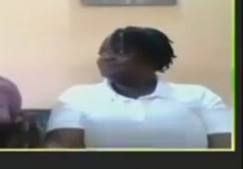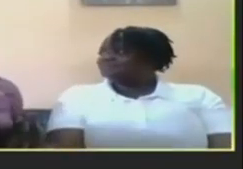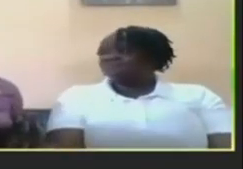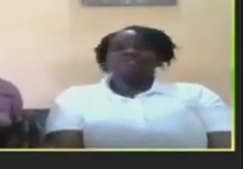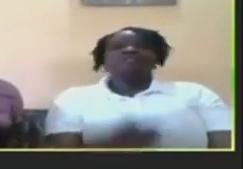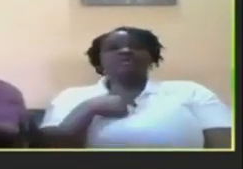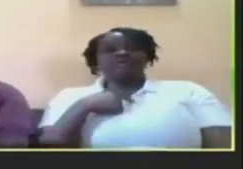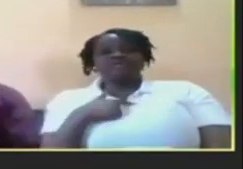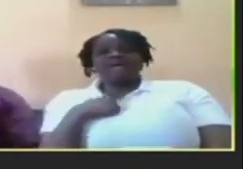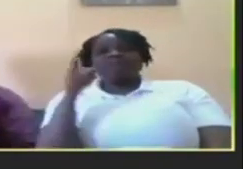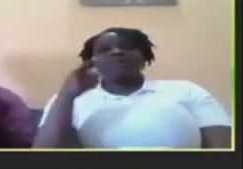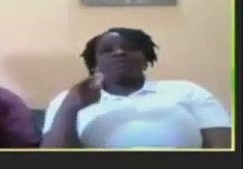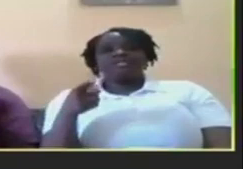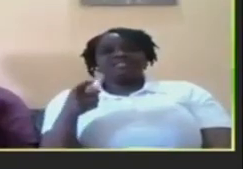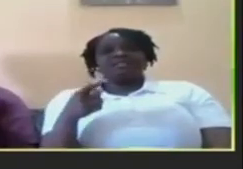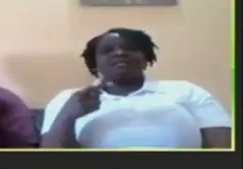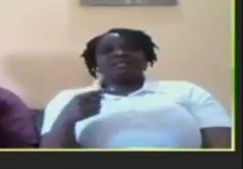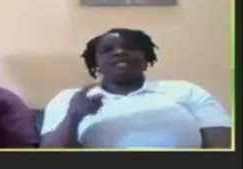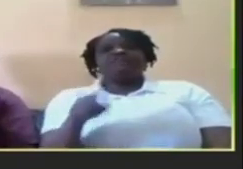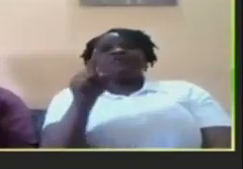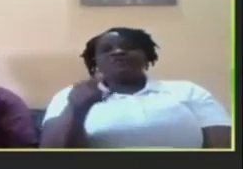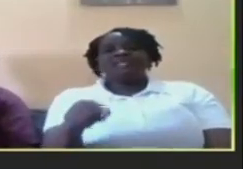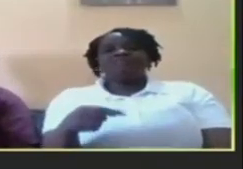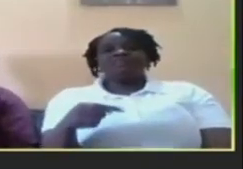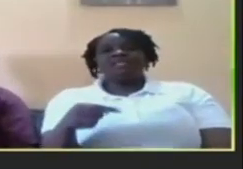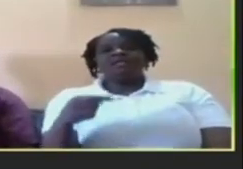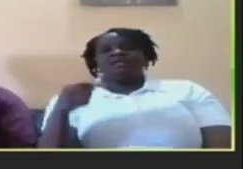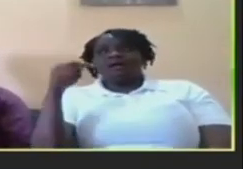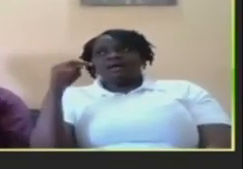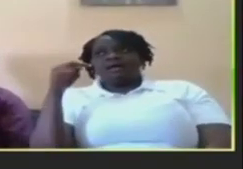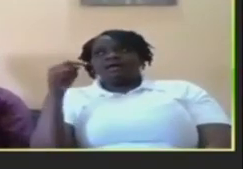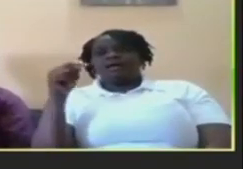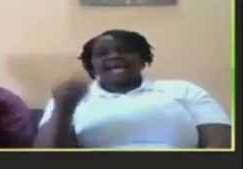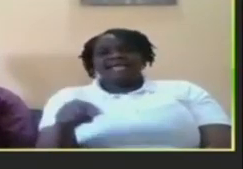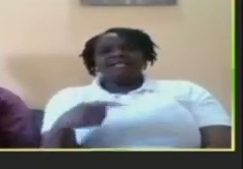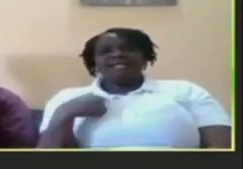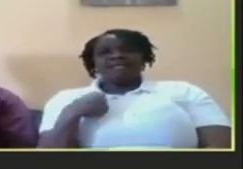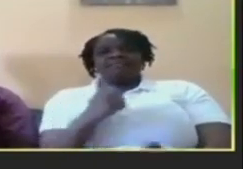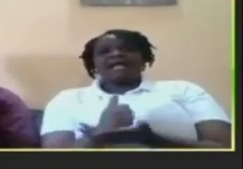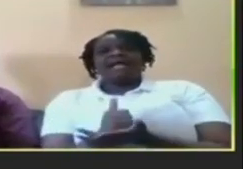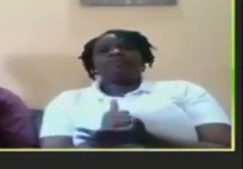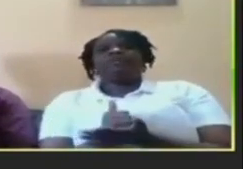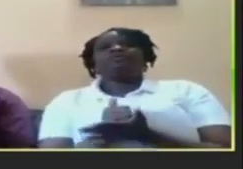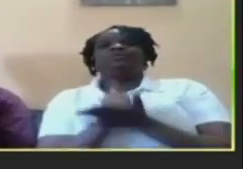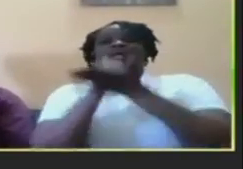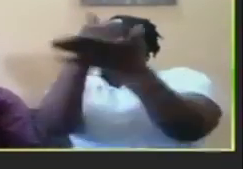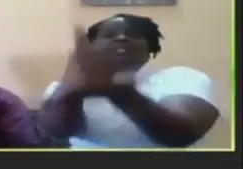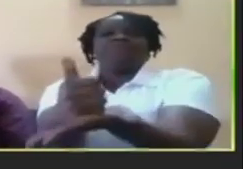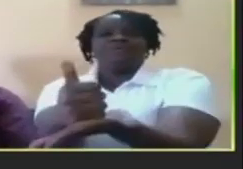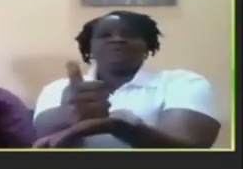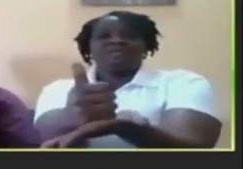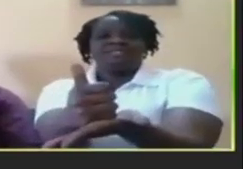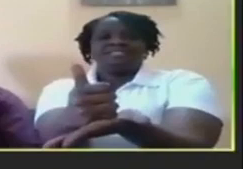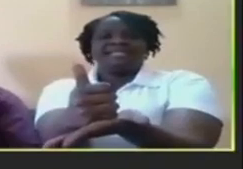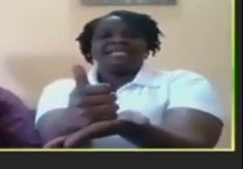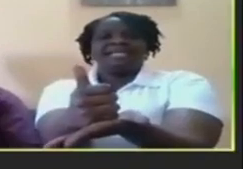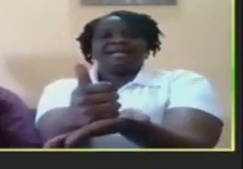so if i am going to if you tell me i need help i'm going to help sign language